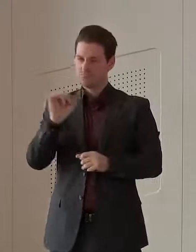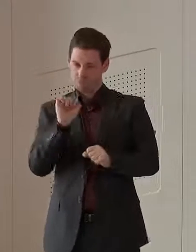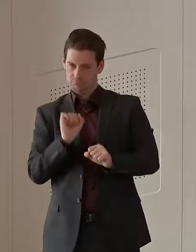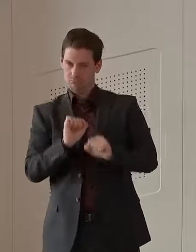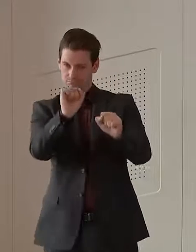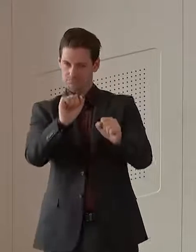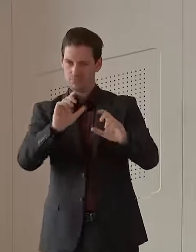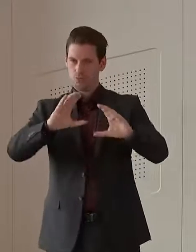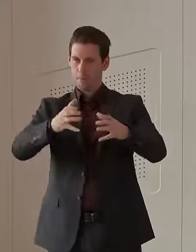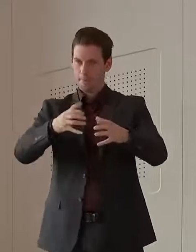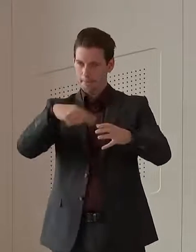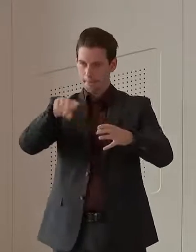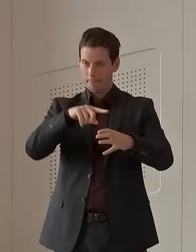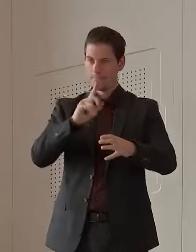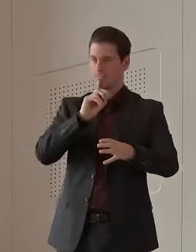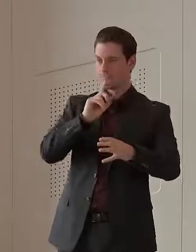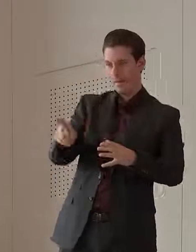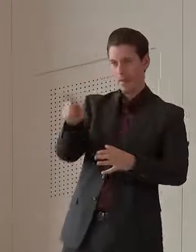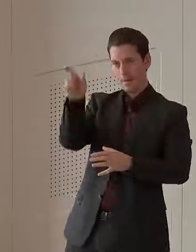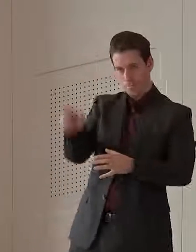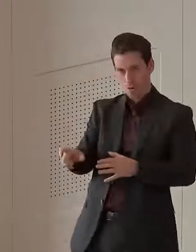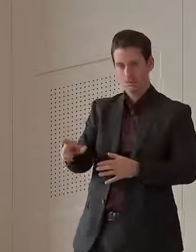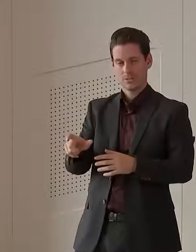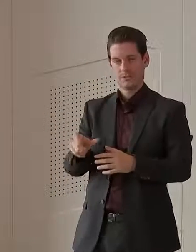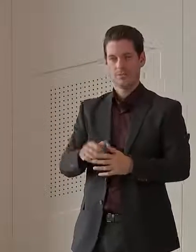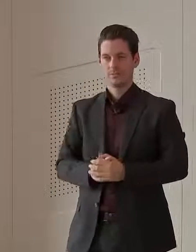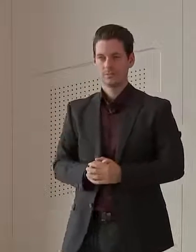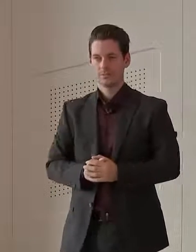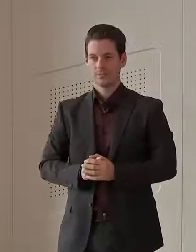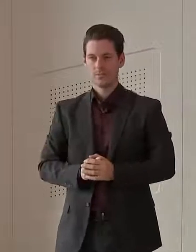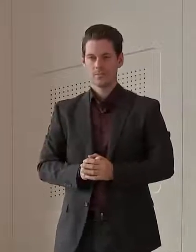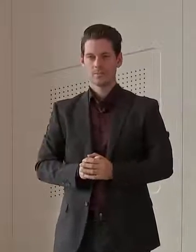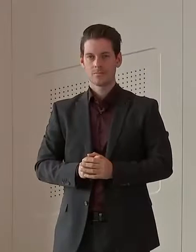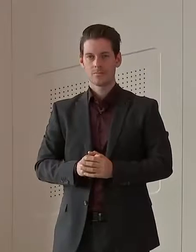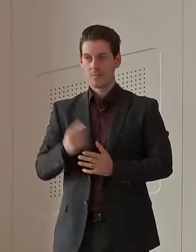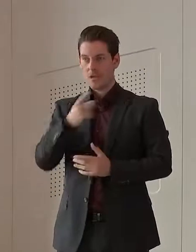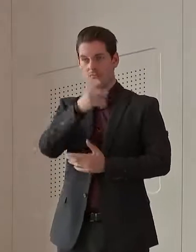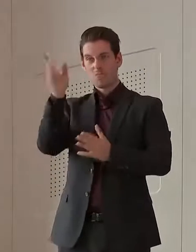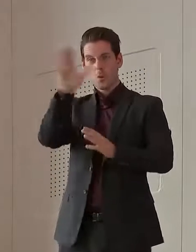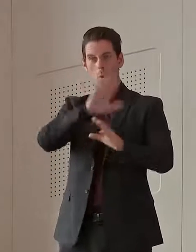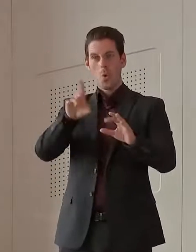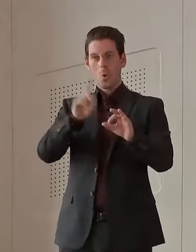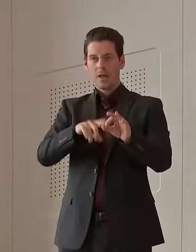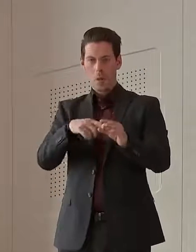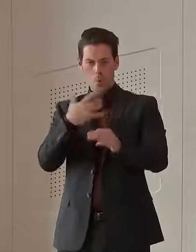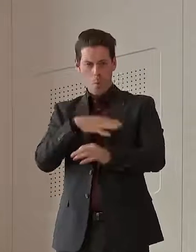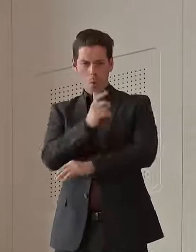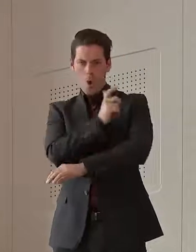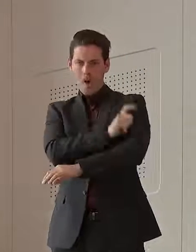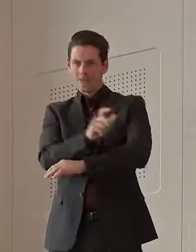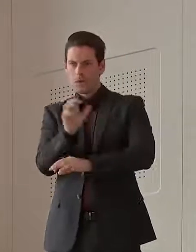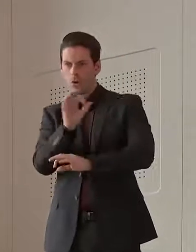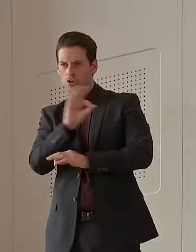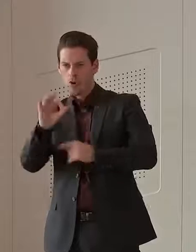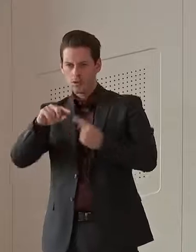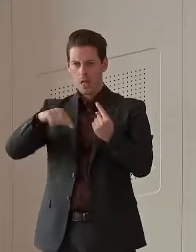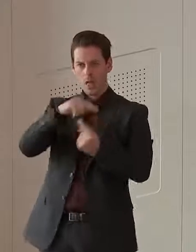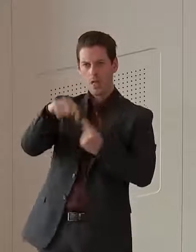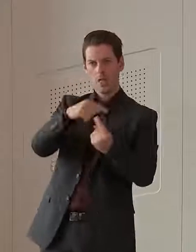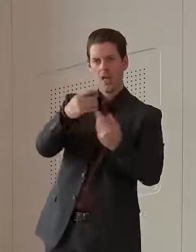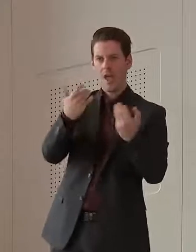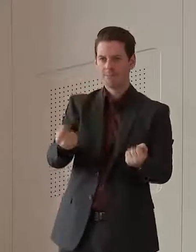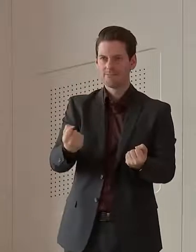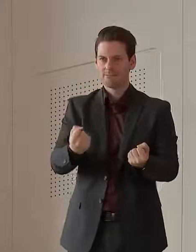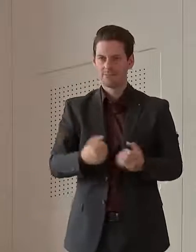gives the direct advice to them. It's the person. And how can the public be confident nothing stodgy is going on if that advice isn't made public?